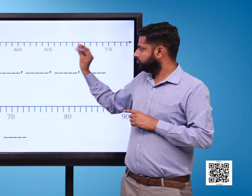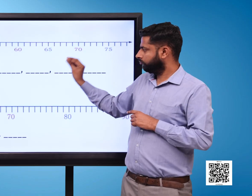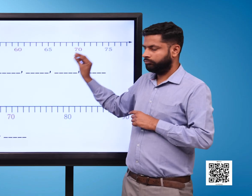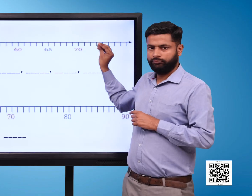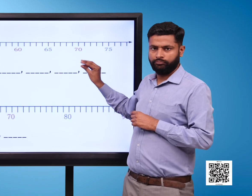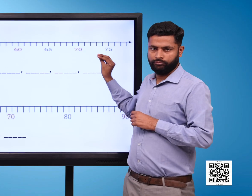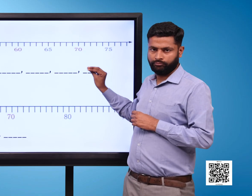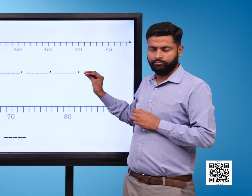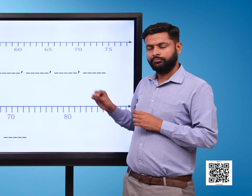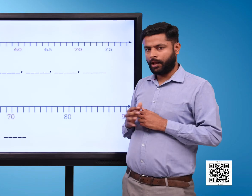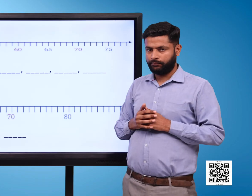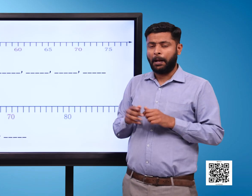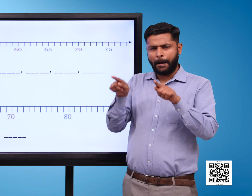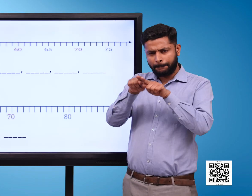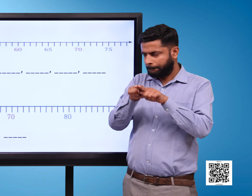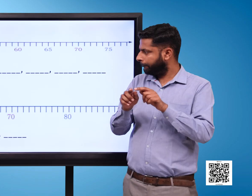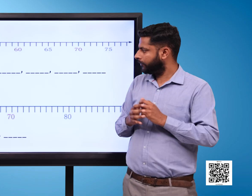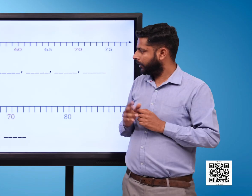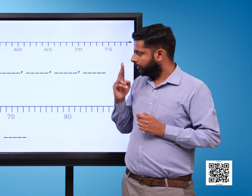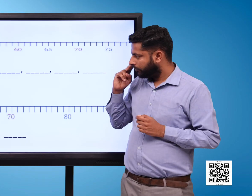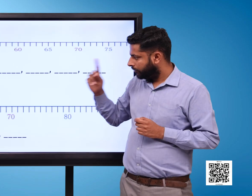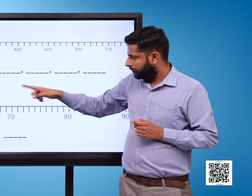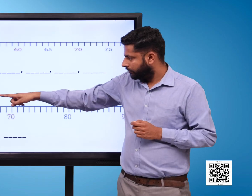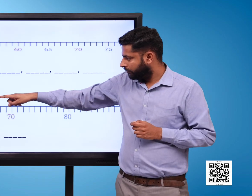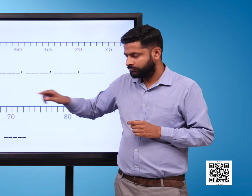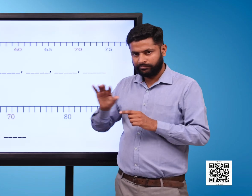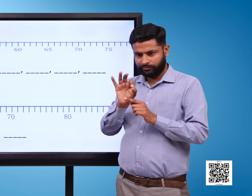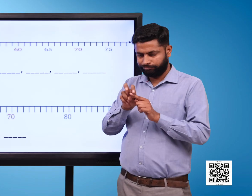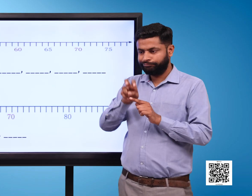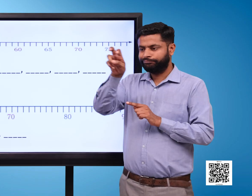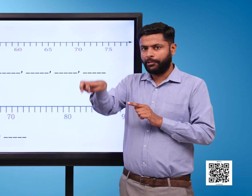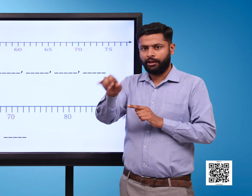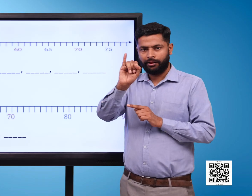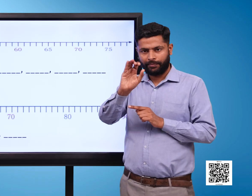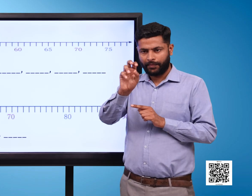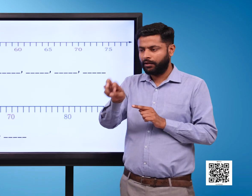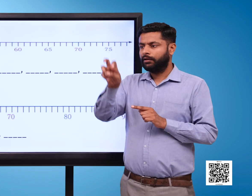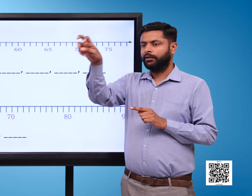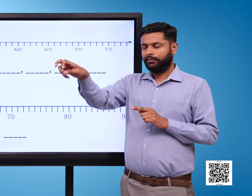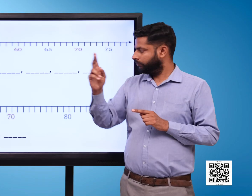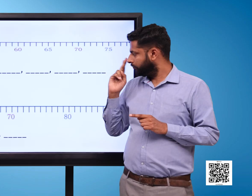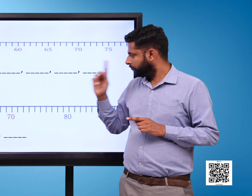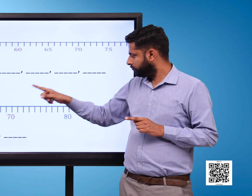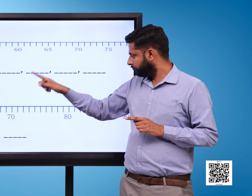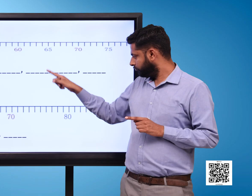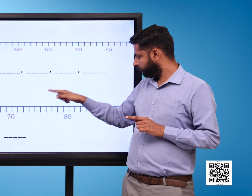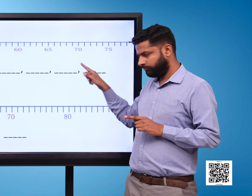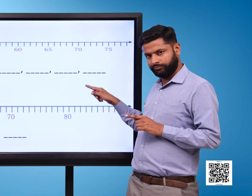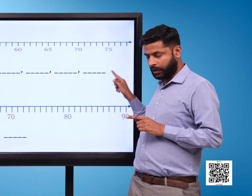And finally to 50 C This time it starts from number 50 And the final